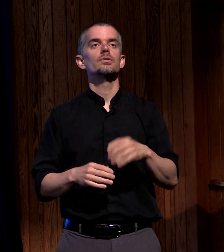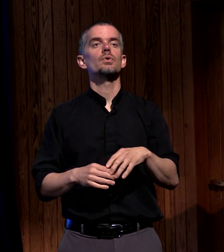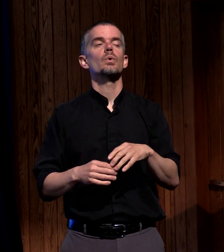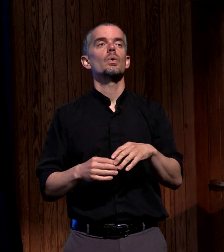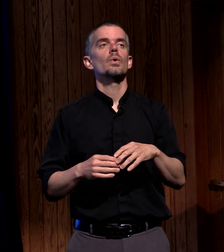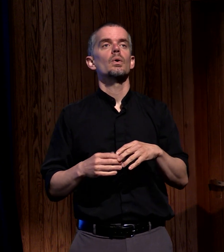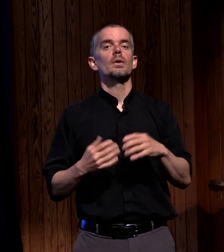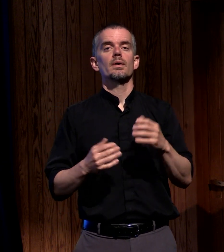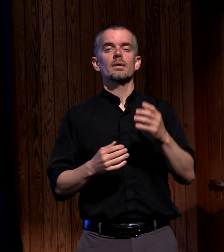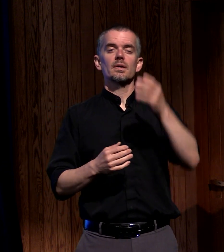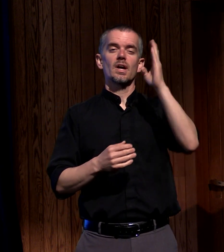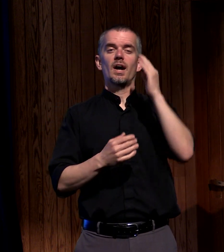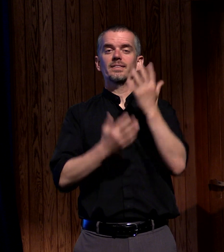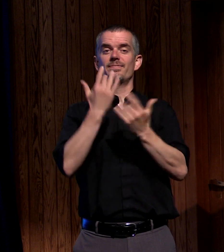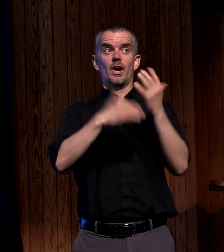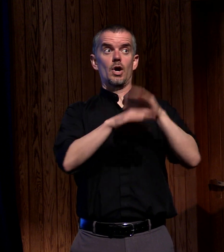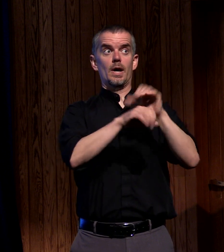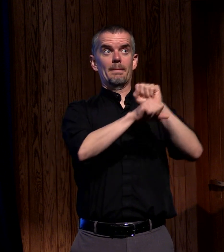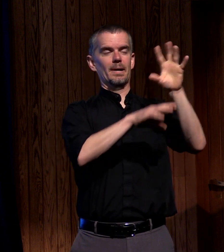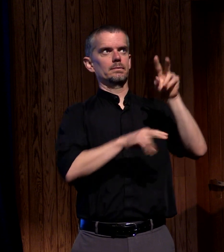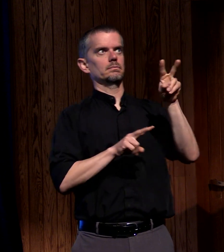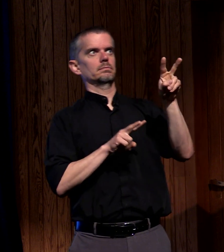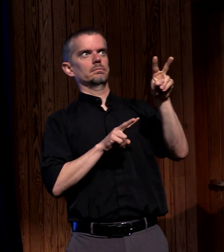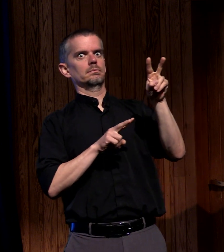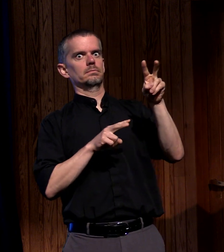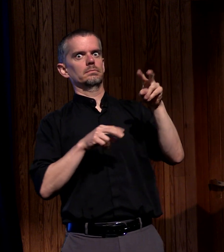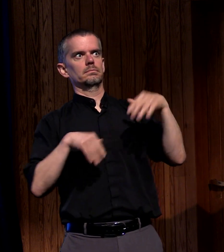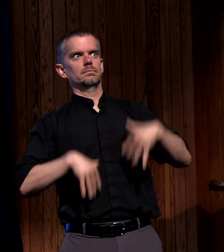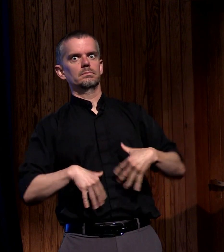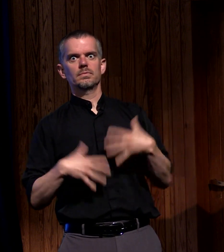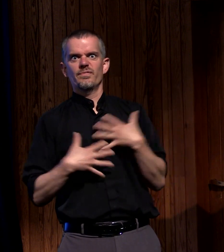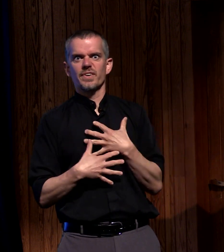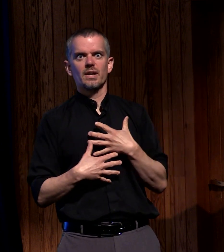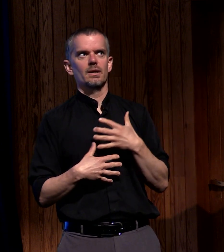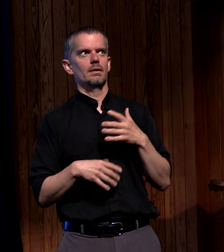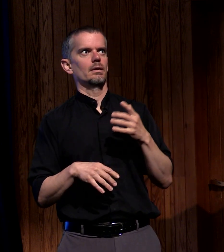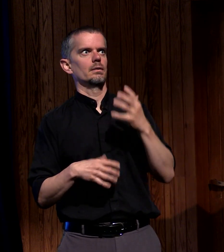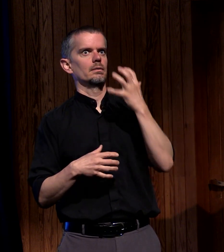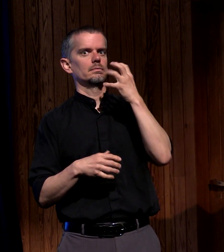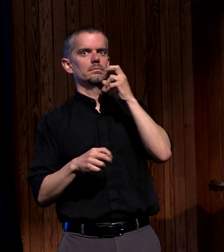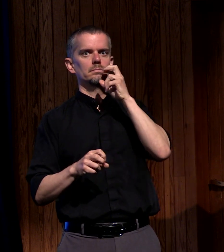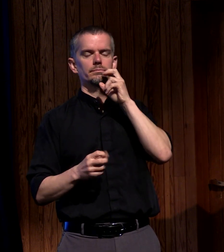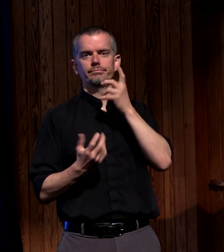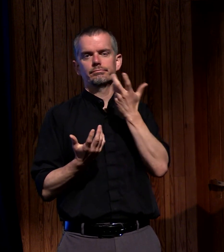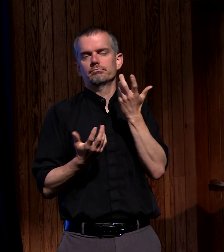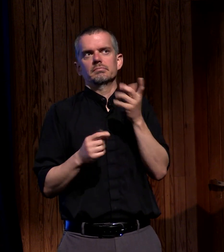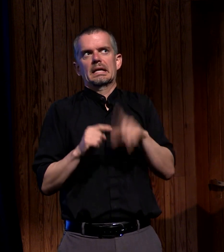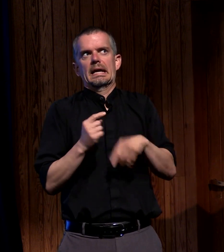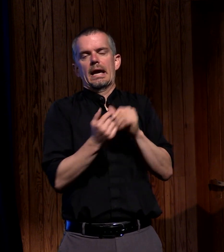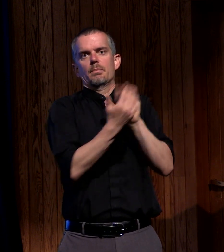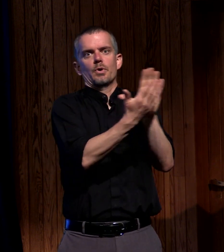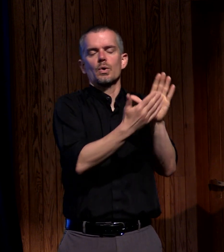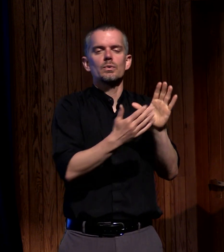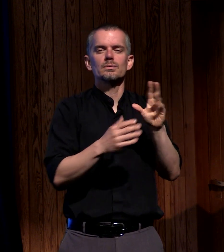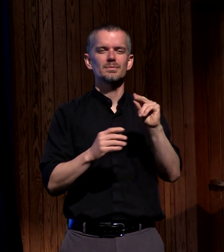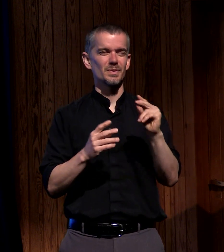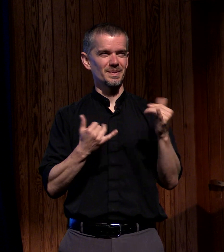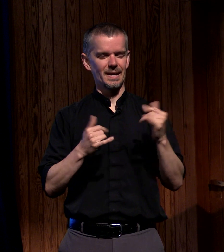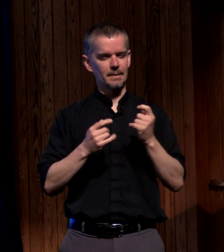mountain with a level of fear in in approachability and awe but rather the fire settles on everyone in the